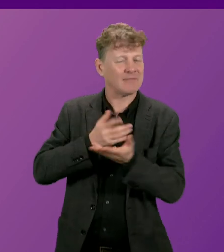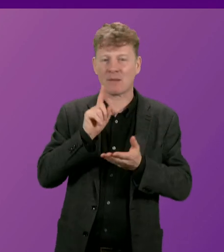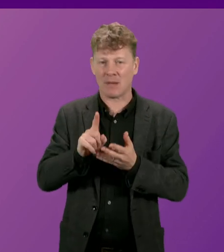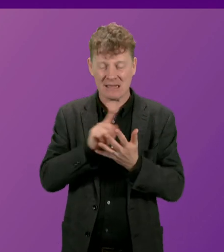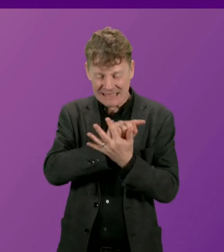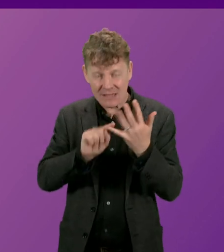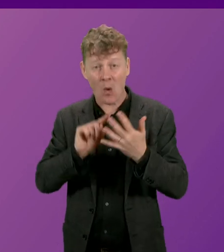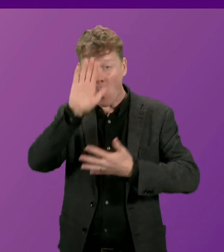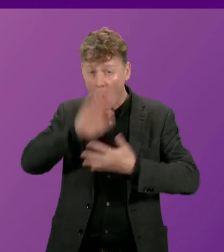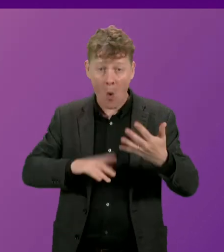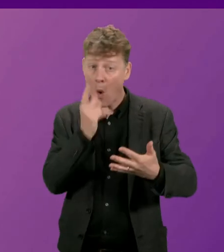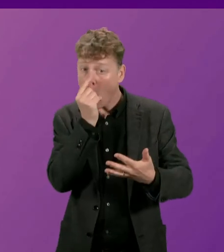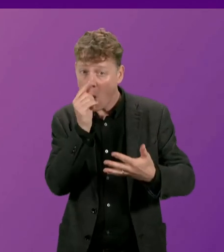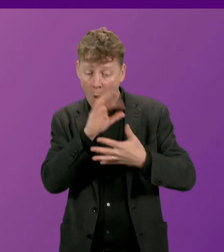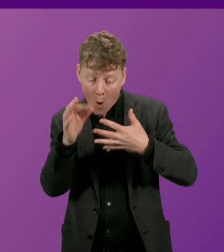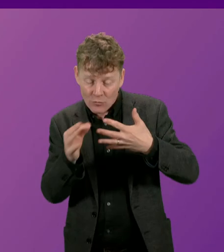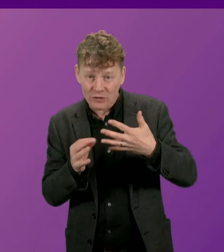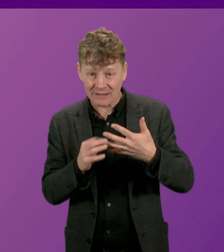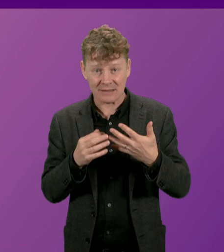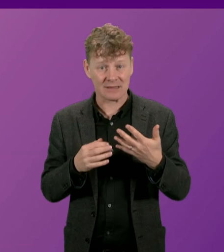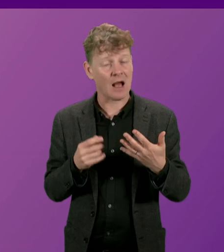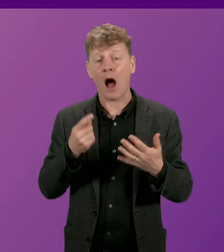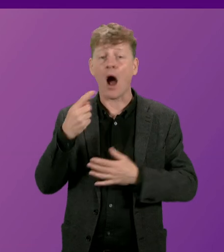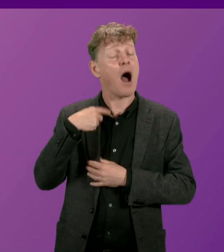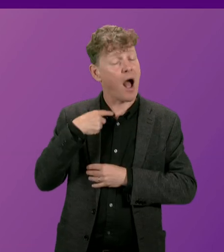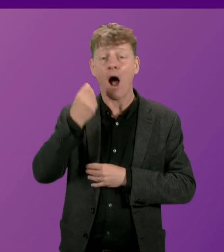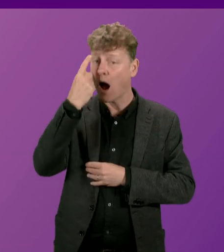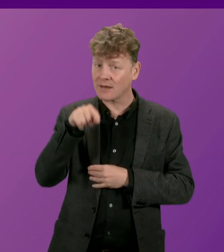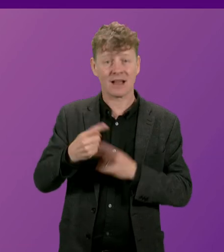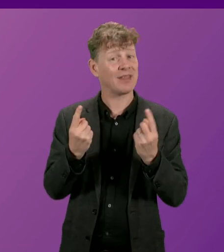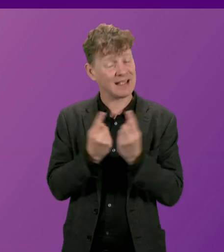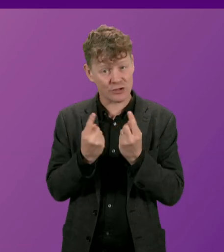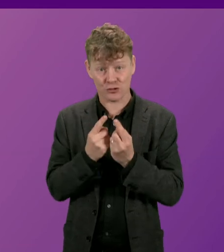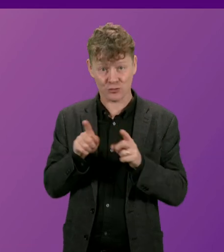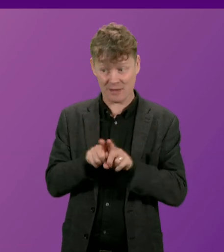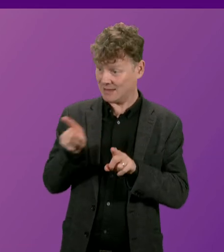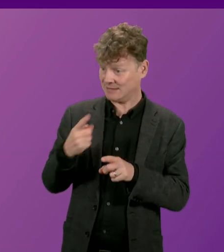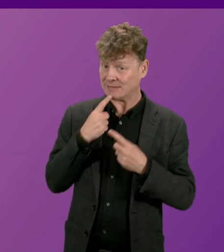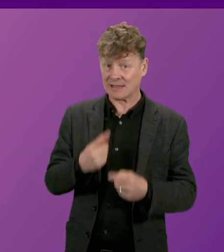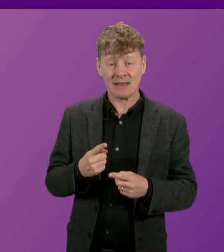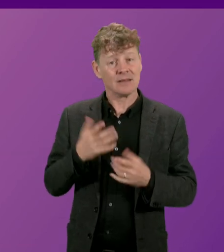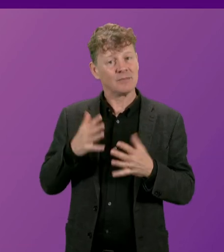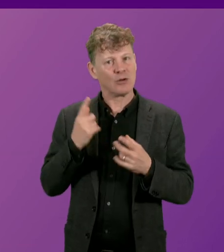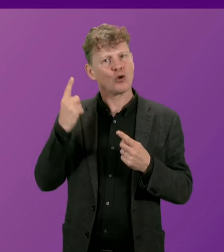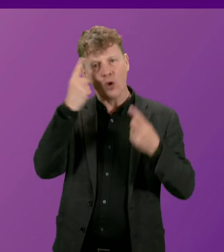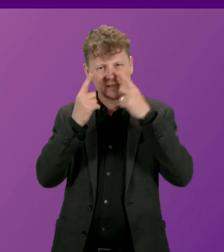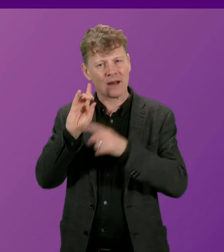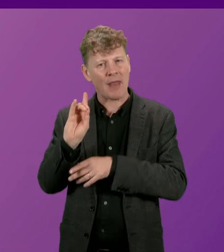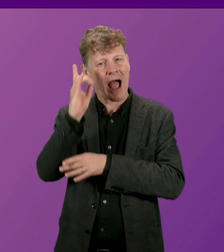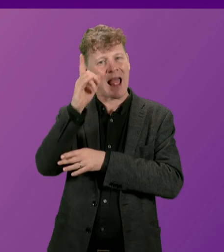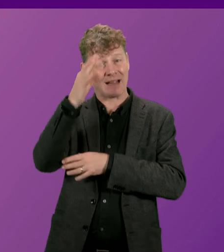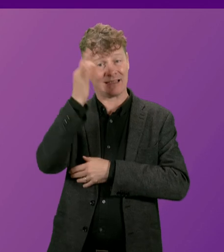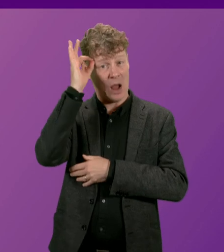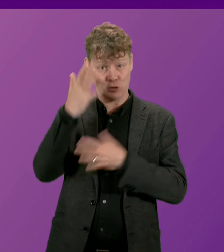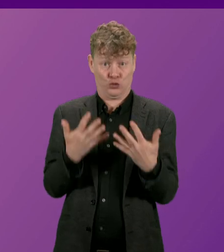possible options have been explored by the Government, and I understand this issue is, as Mr Halker-Johnston puts to me, being considered by Highland Council today,